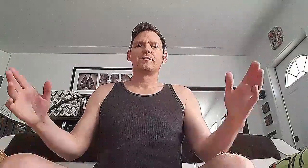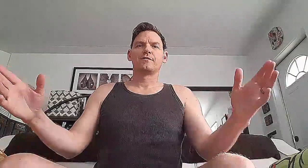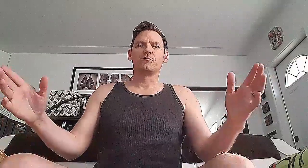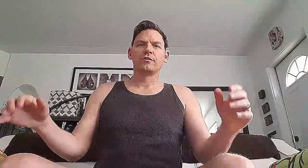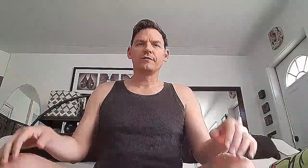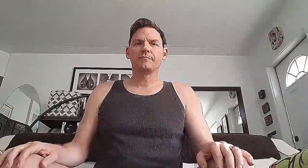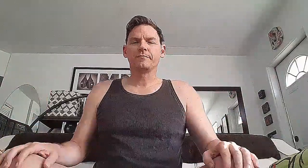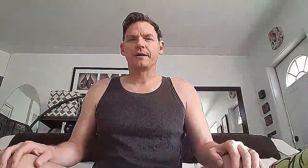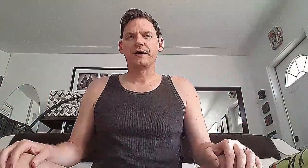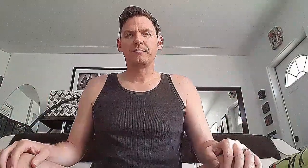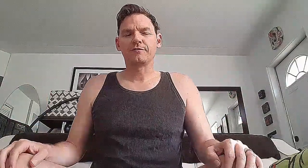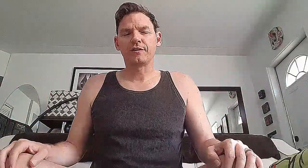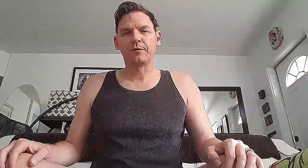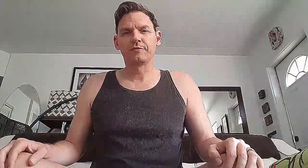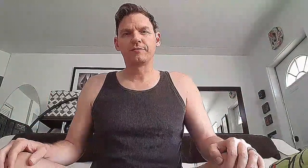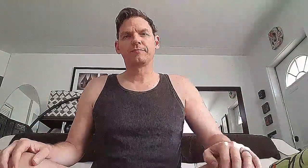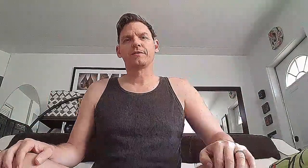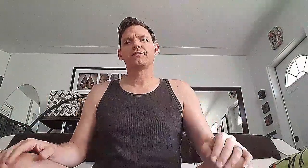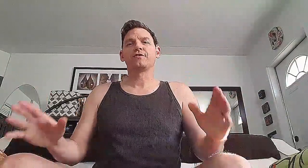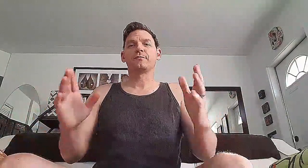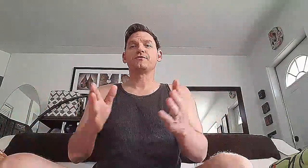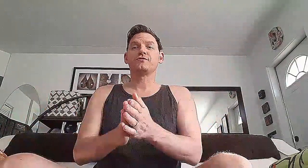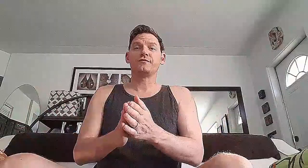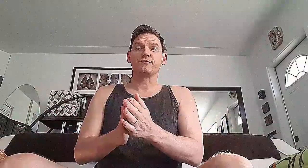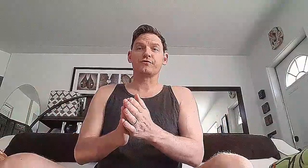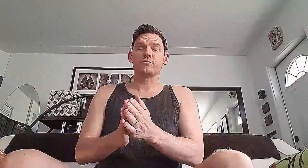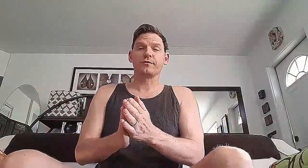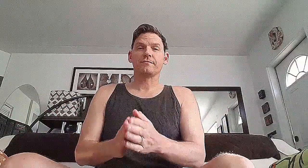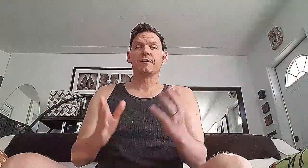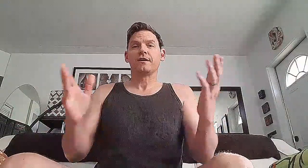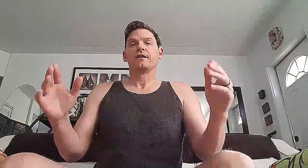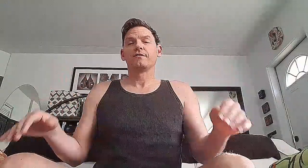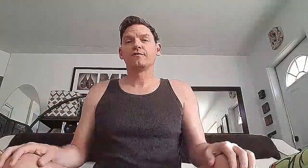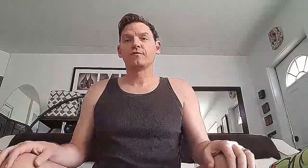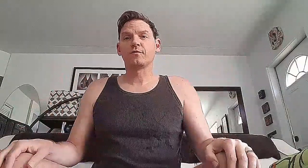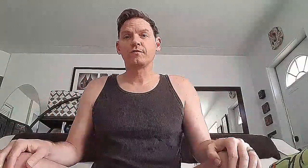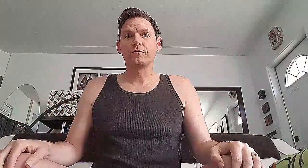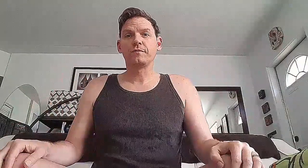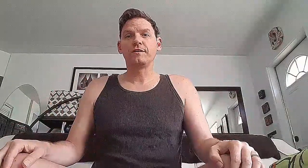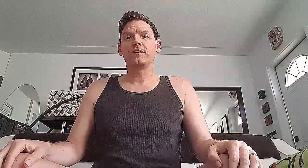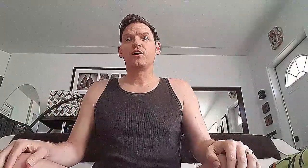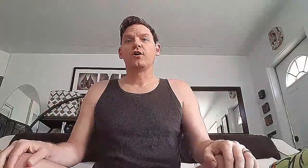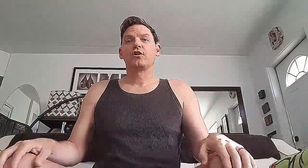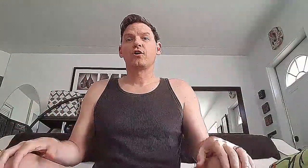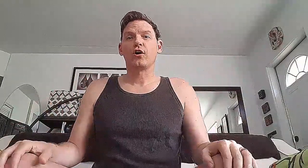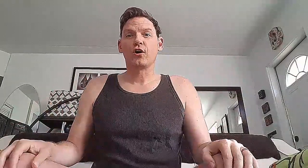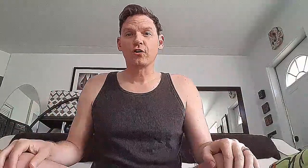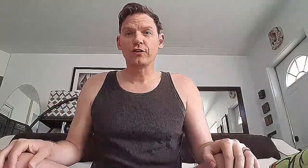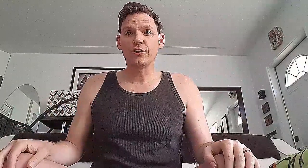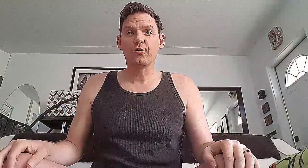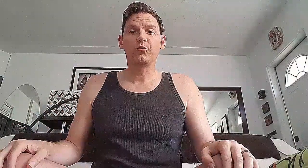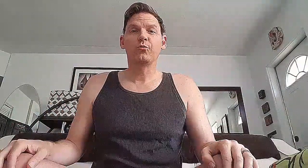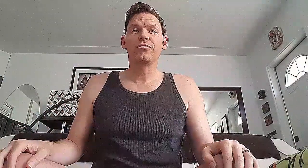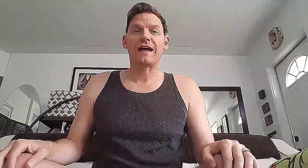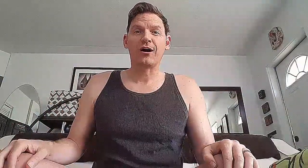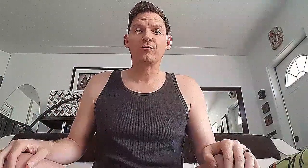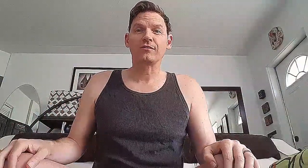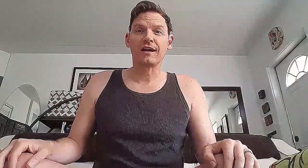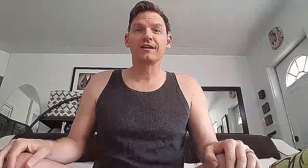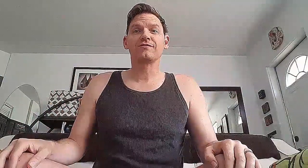Good morning. My name is Gabriel. You can call me G for short. This is going to be cardio without legs